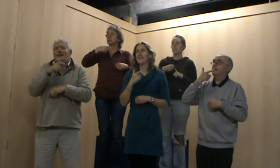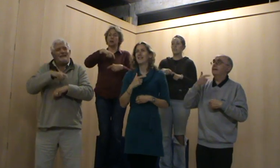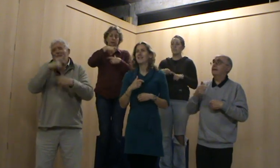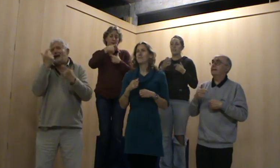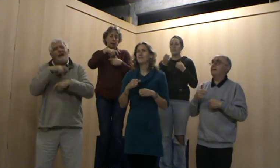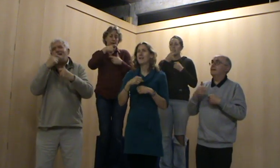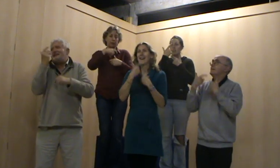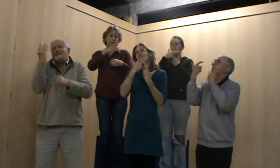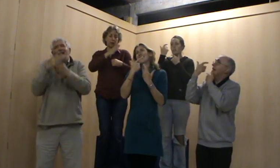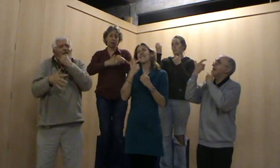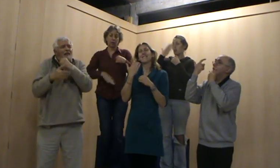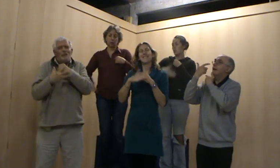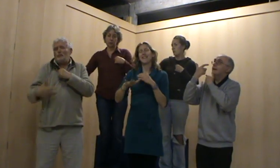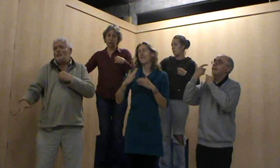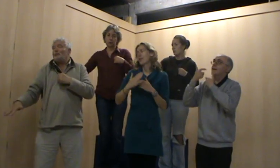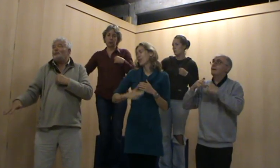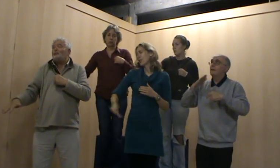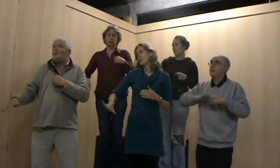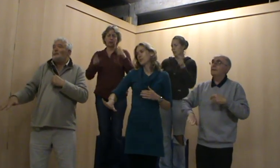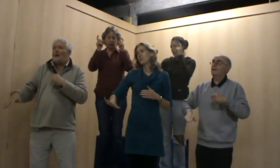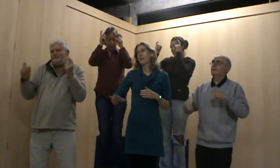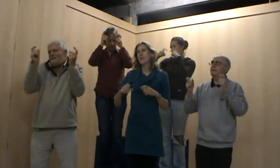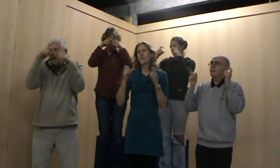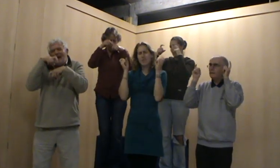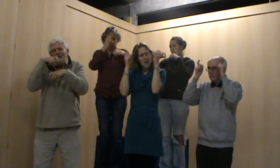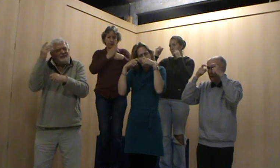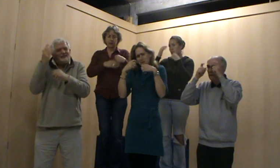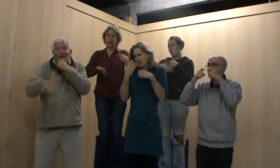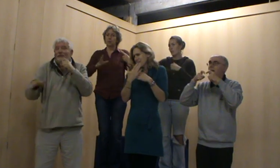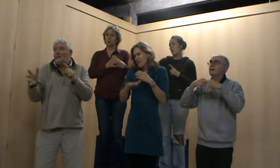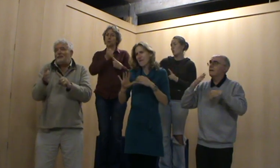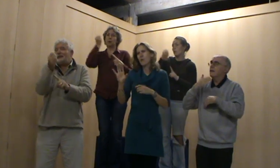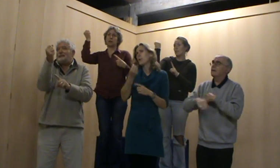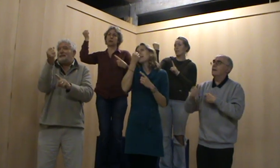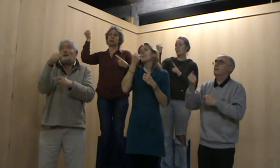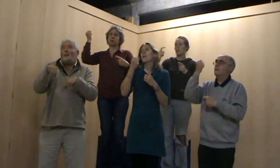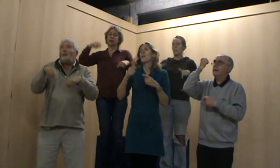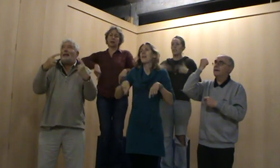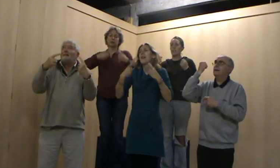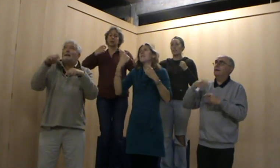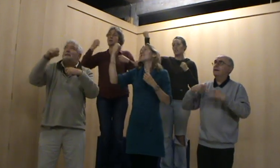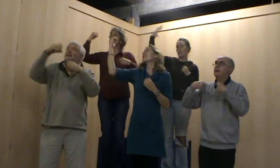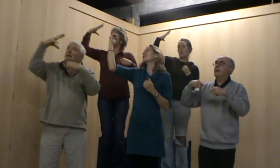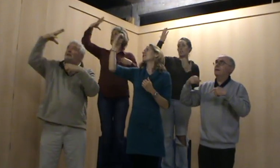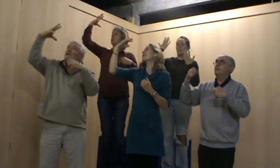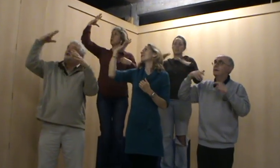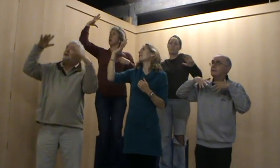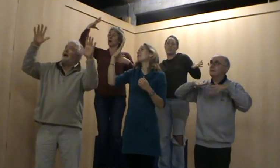Smilers never lose and promers never win. So let the sun shine